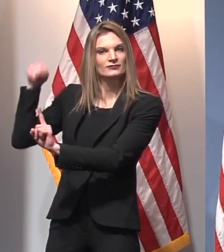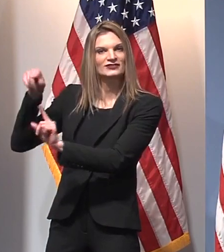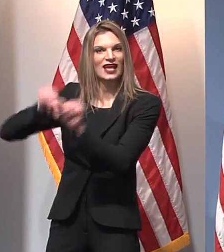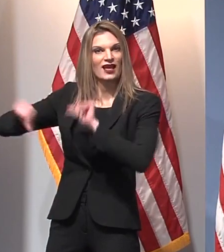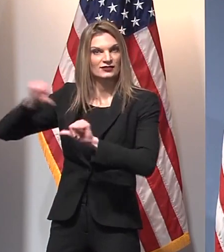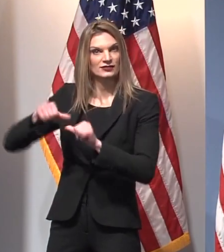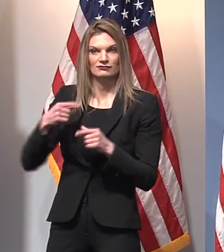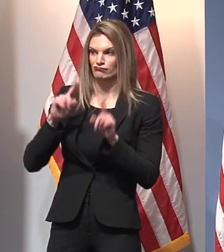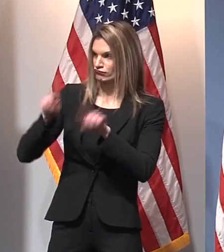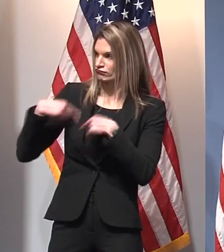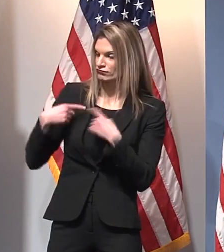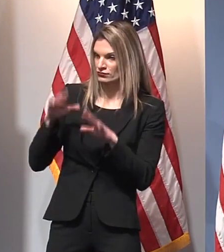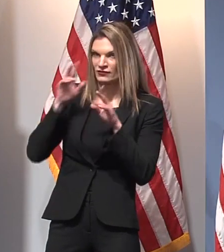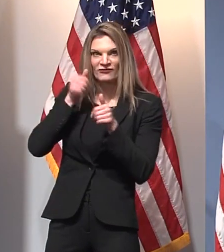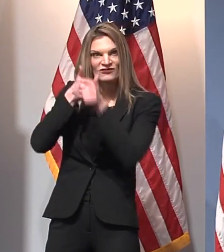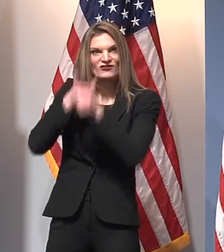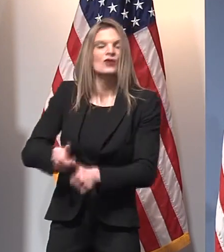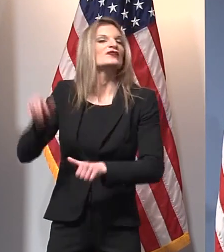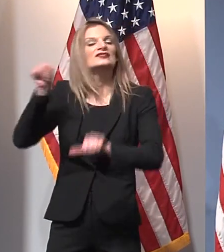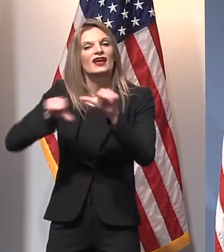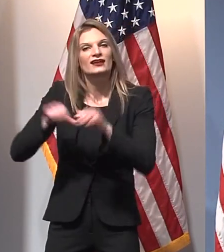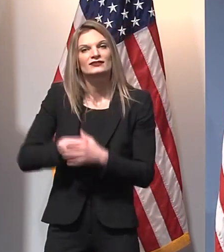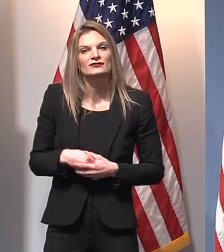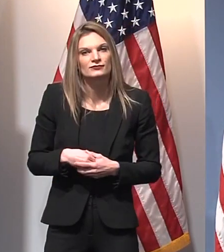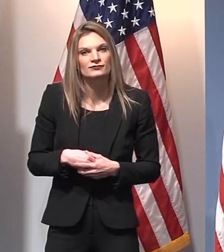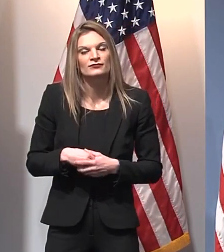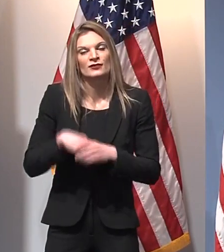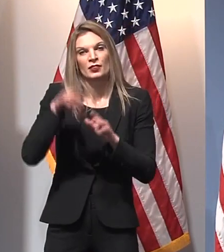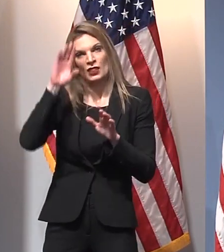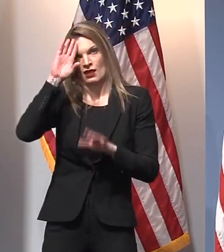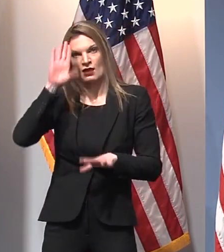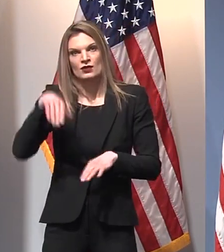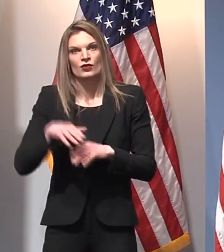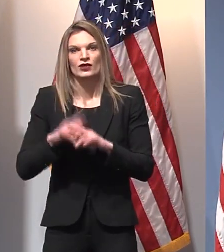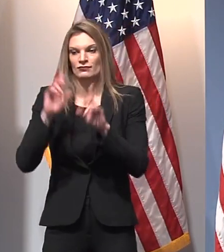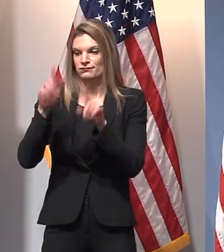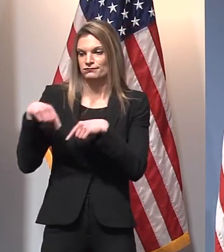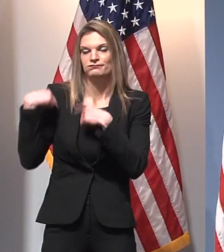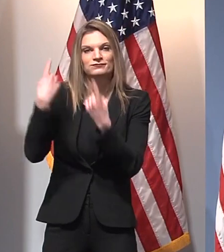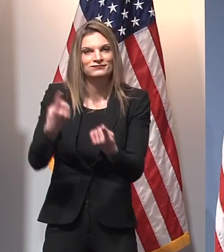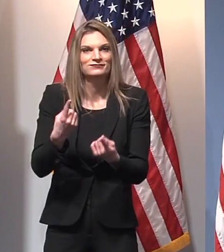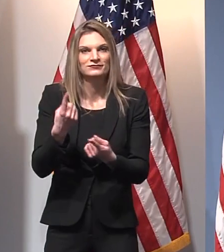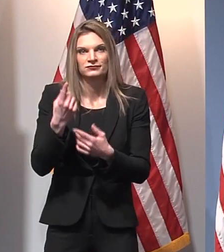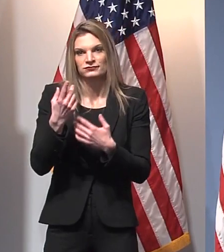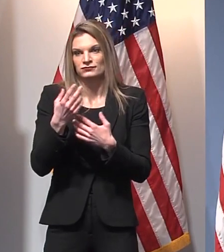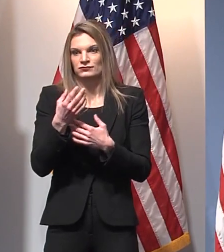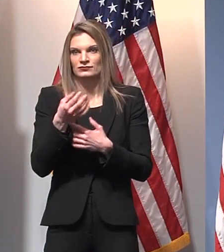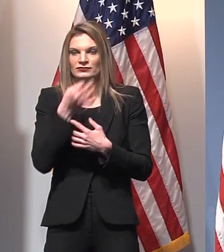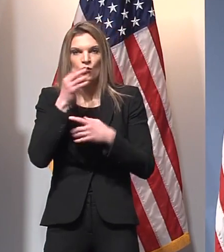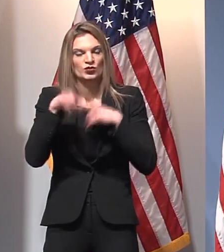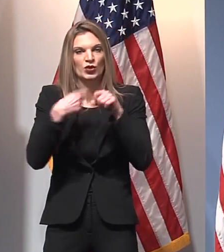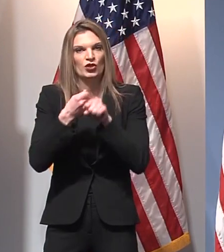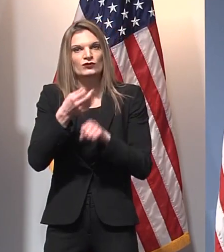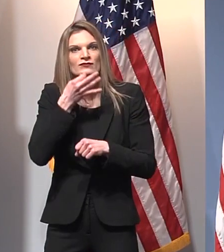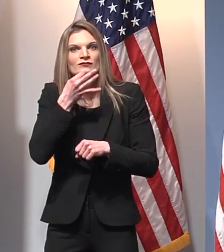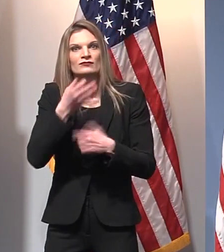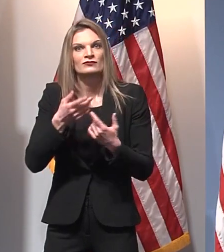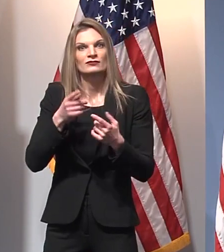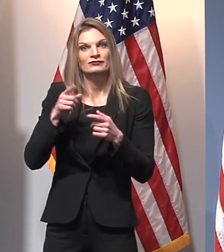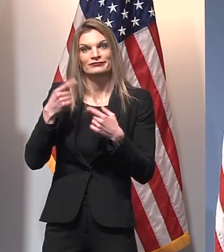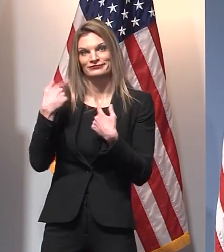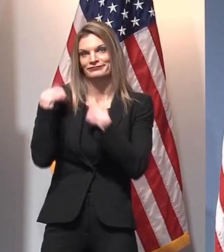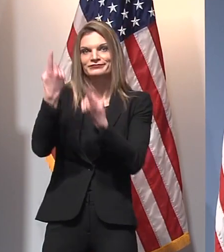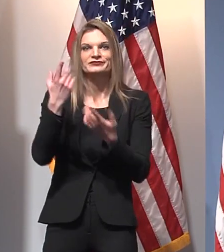are many different groups at various different times over the last 11 months who have made their case